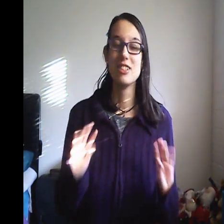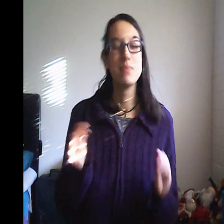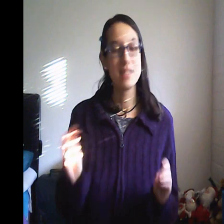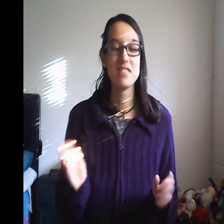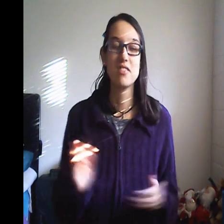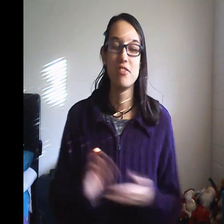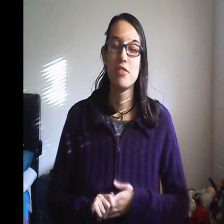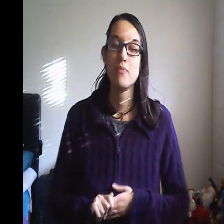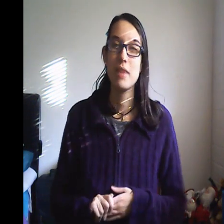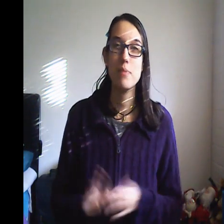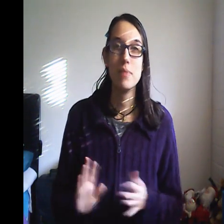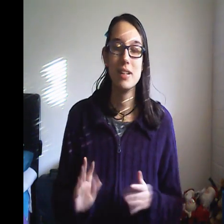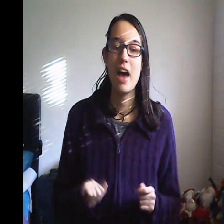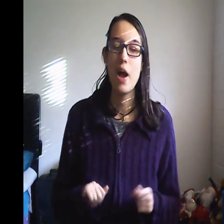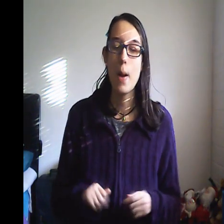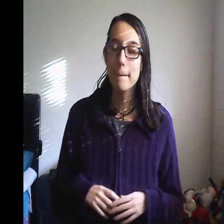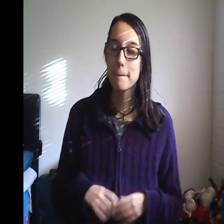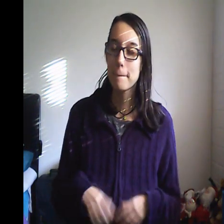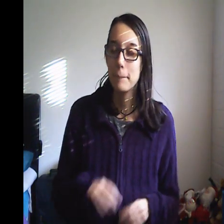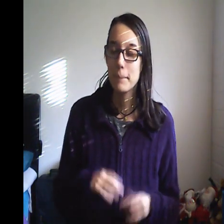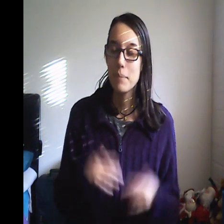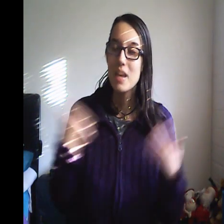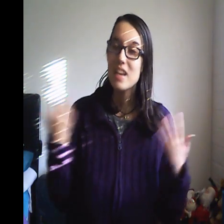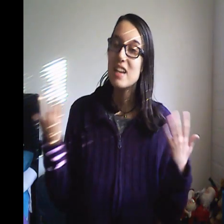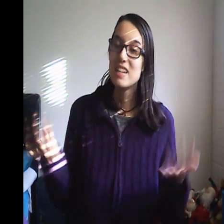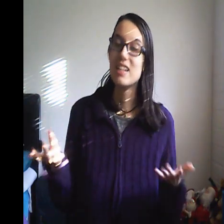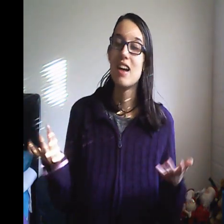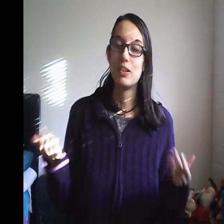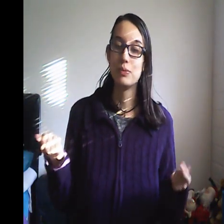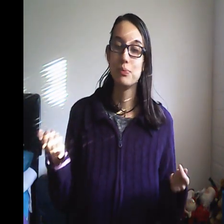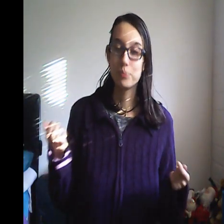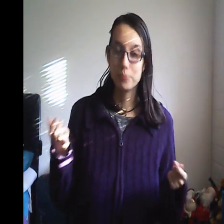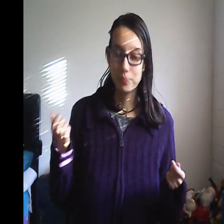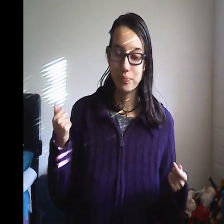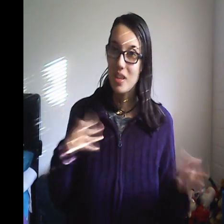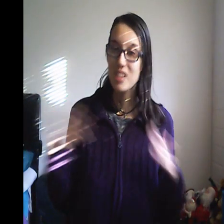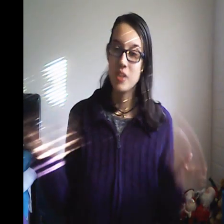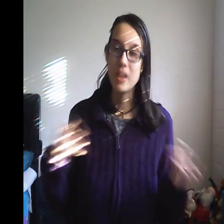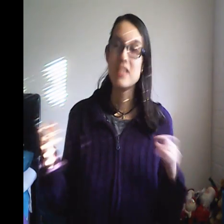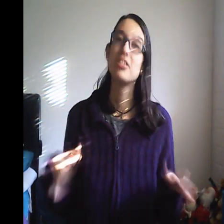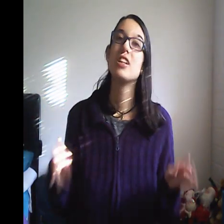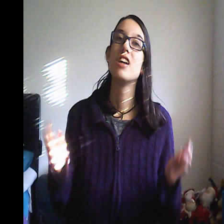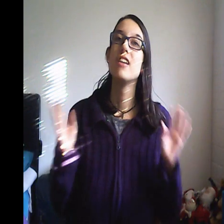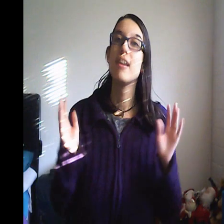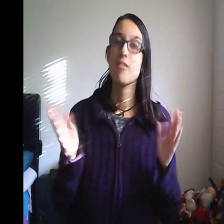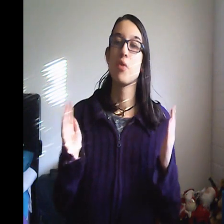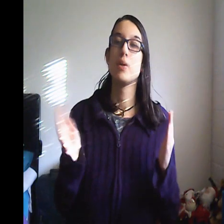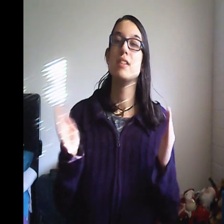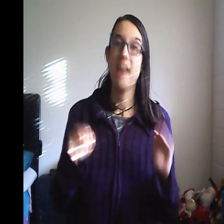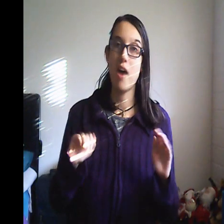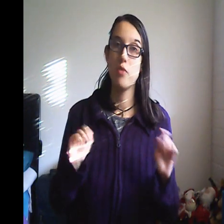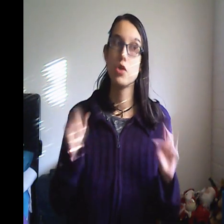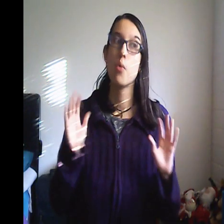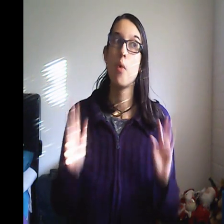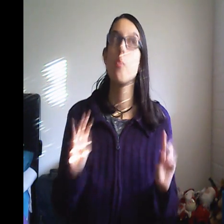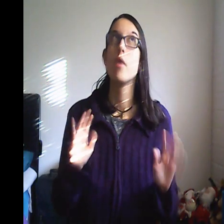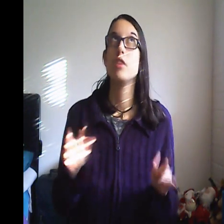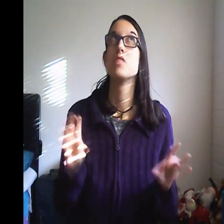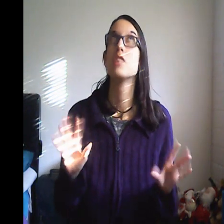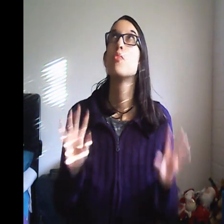And that's a little obsessive for me. But, hey. You know. So, yeah. Definitely narrow it down